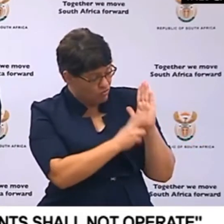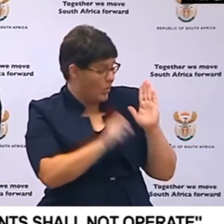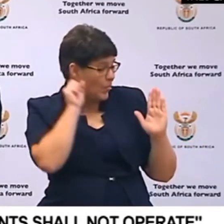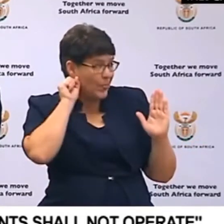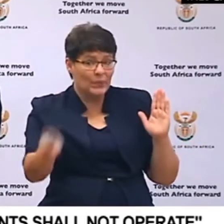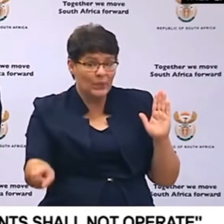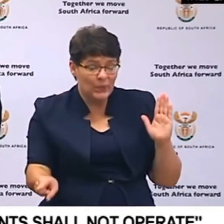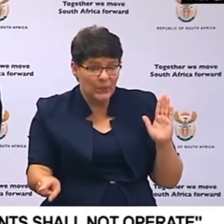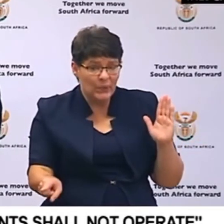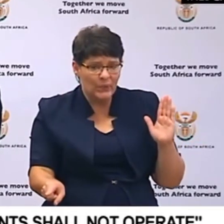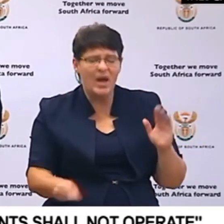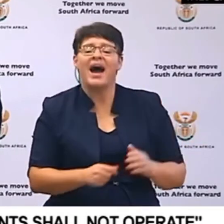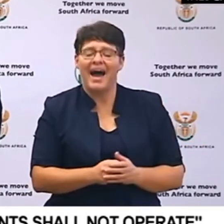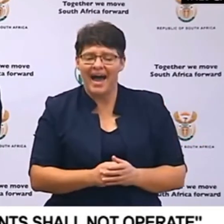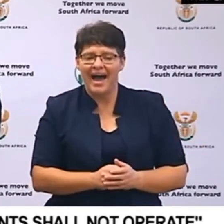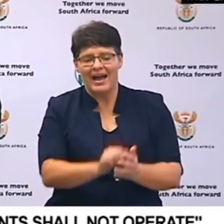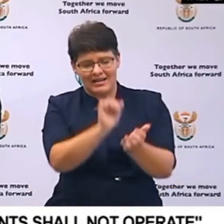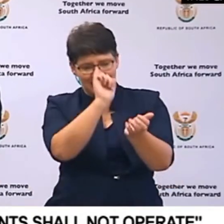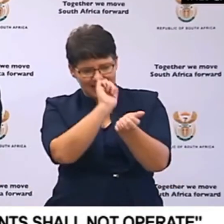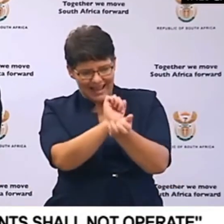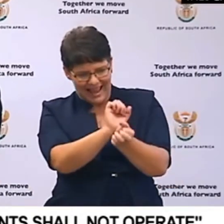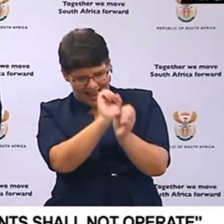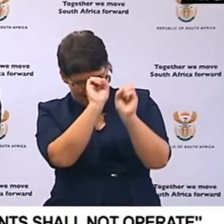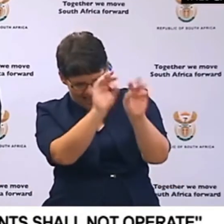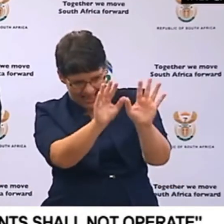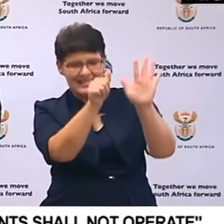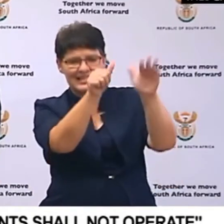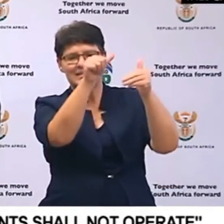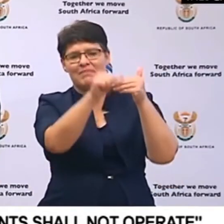we are six months we are